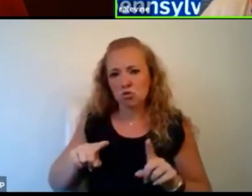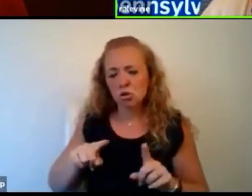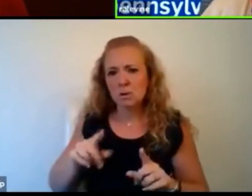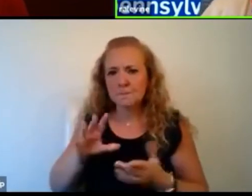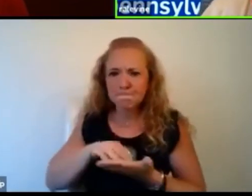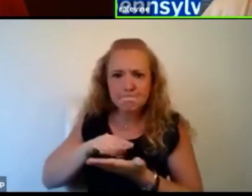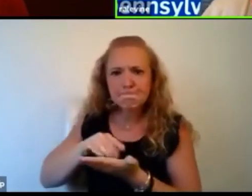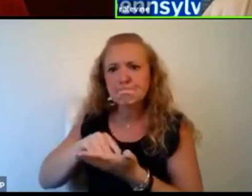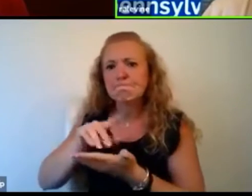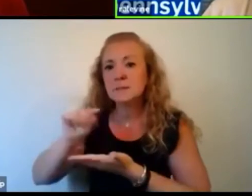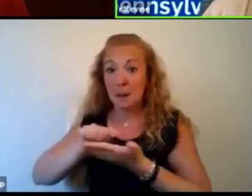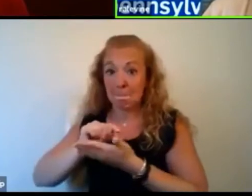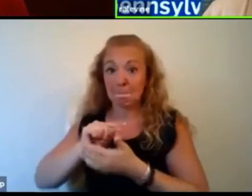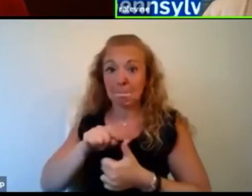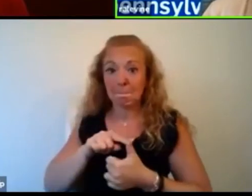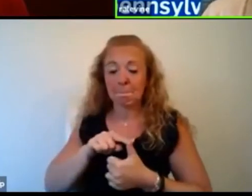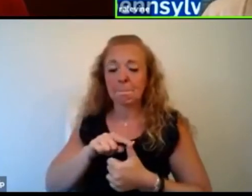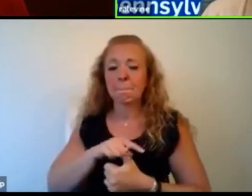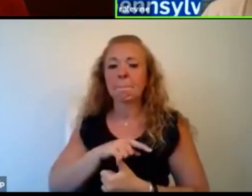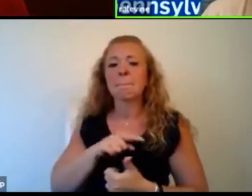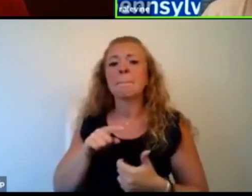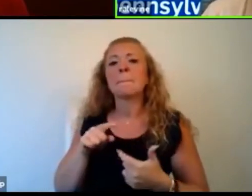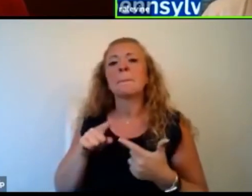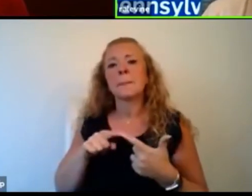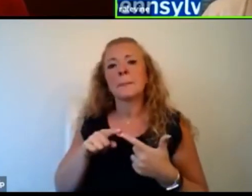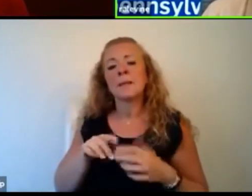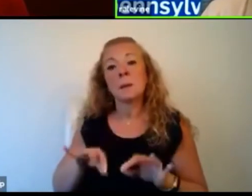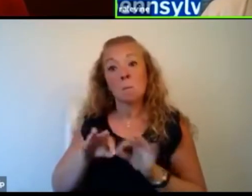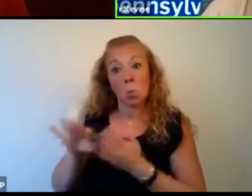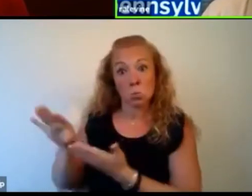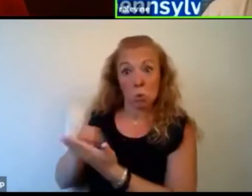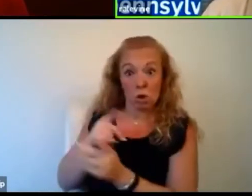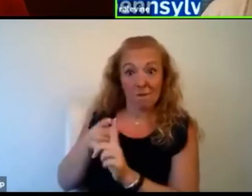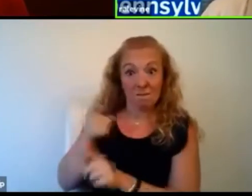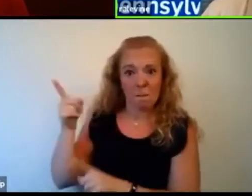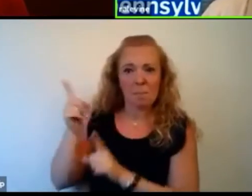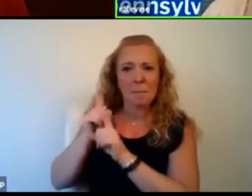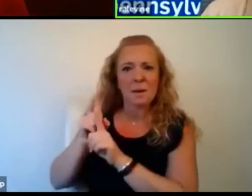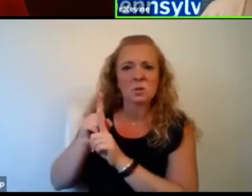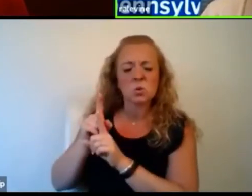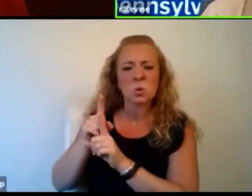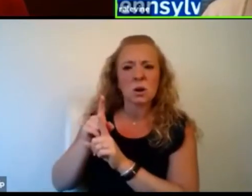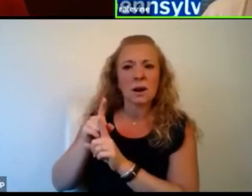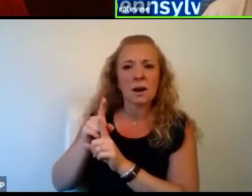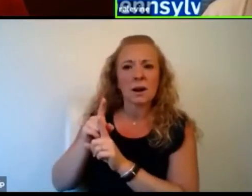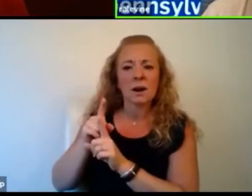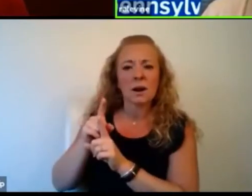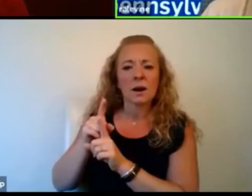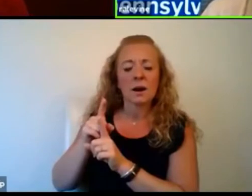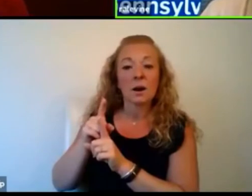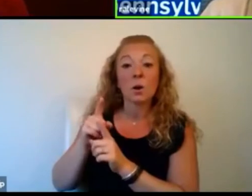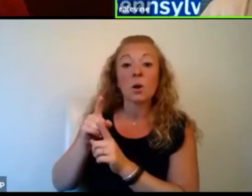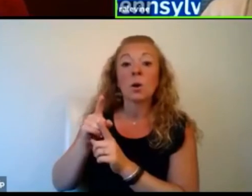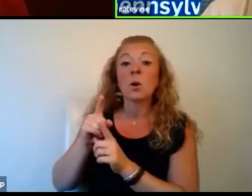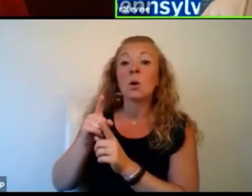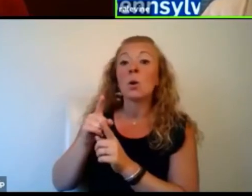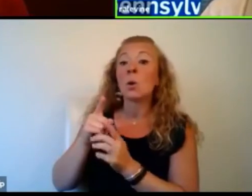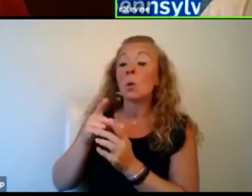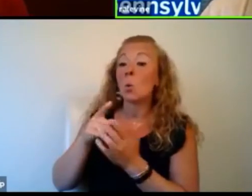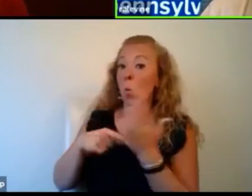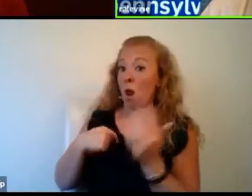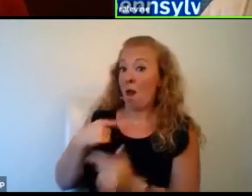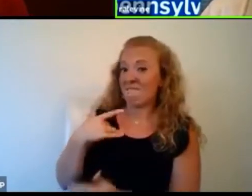Um, I think that it's important to learn from mentors what you think they do well and learn from that.